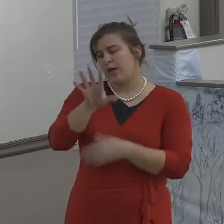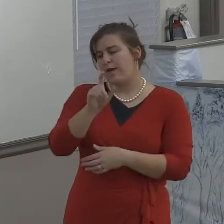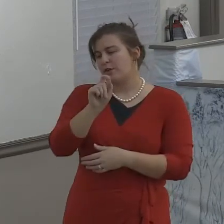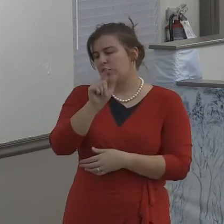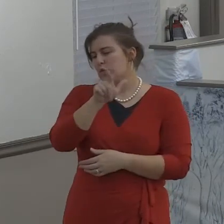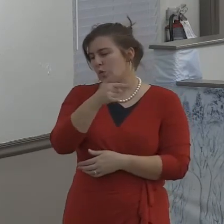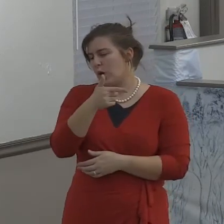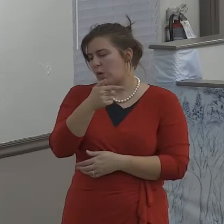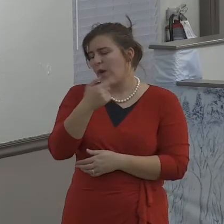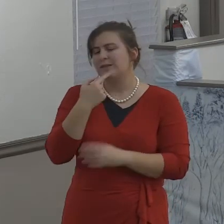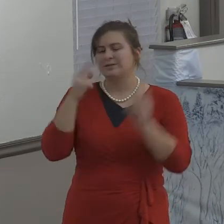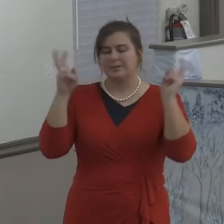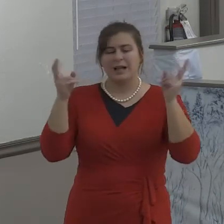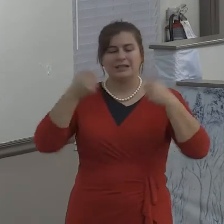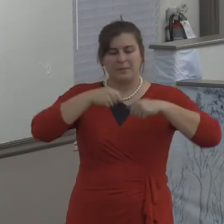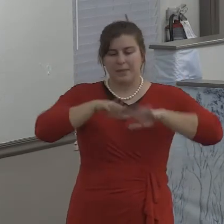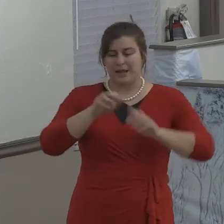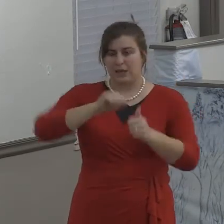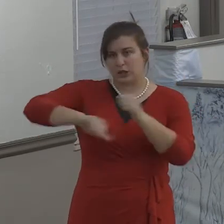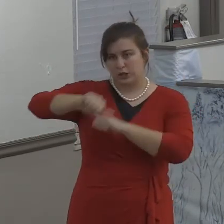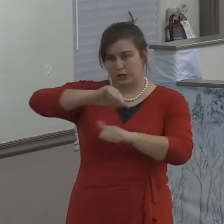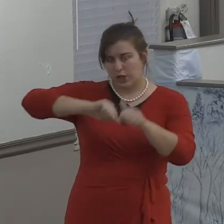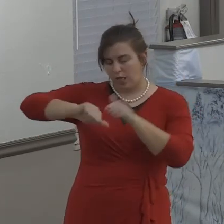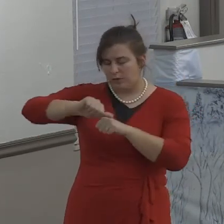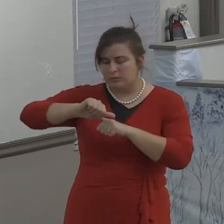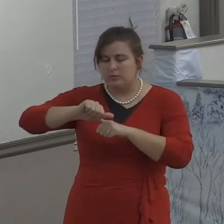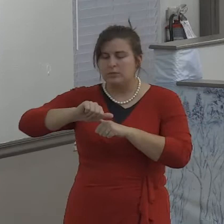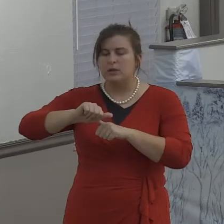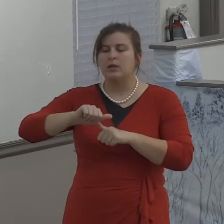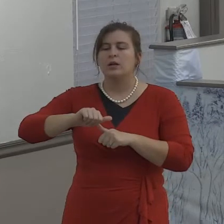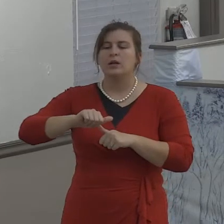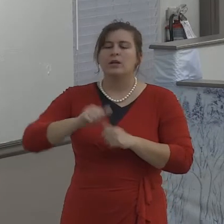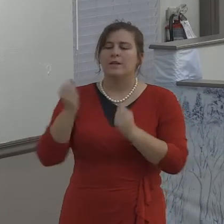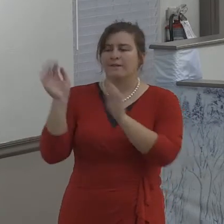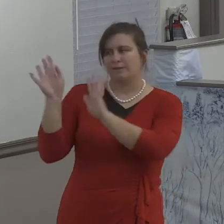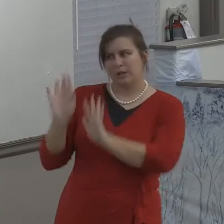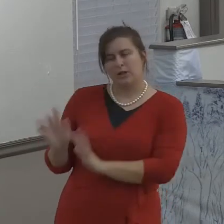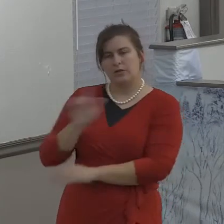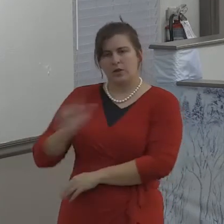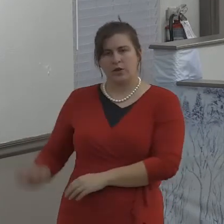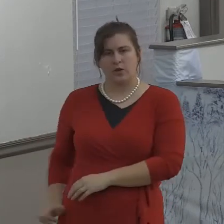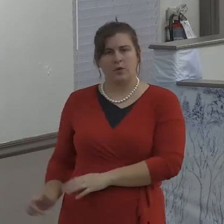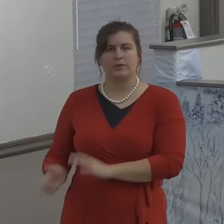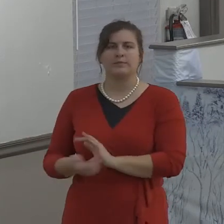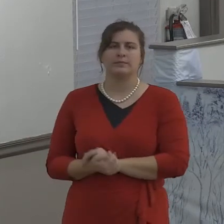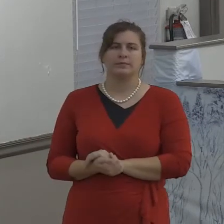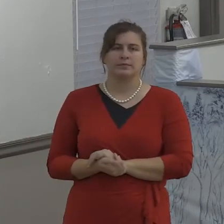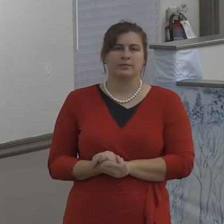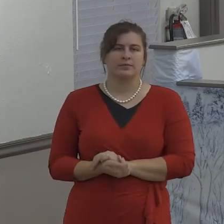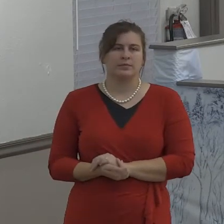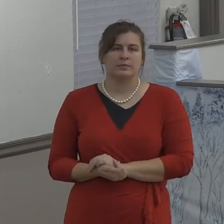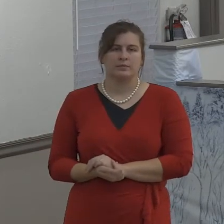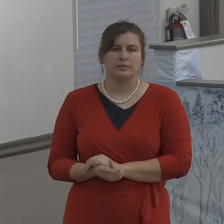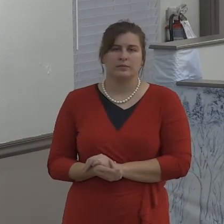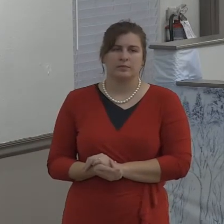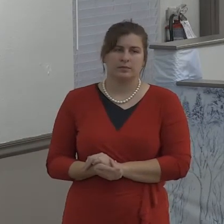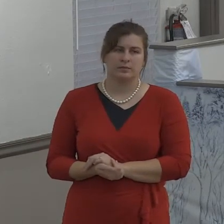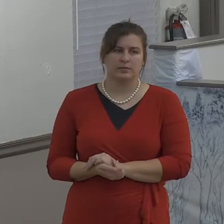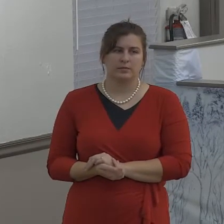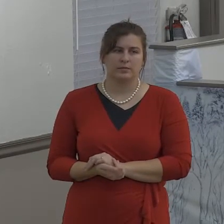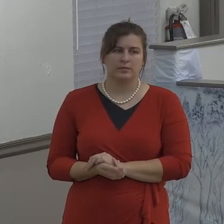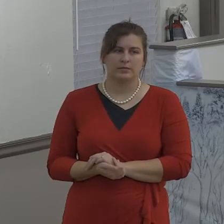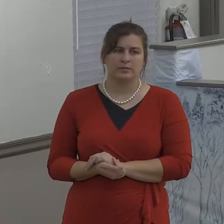strong relationship, preserving my marriage. You see, marriage isn't a dictator- doormat